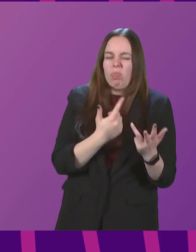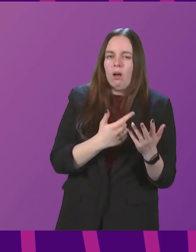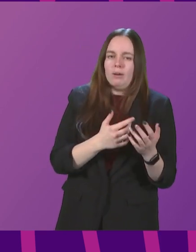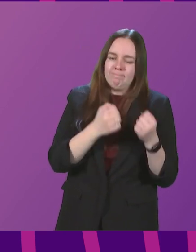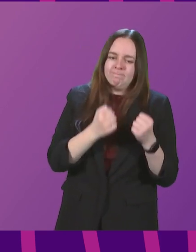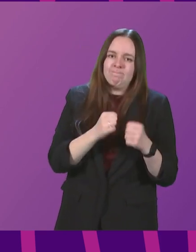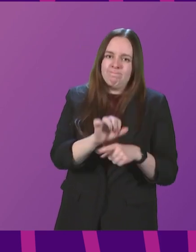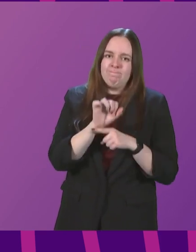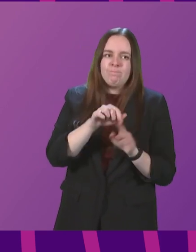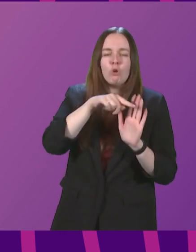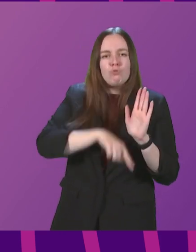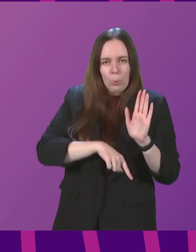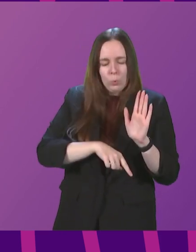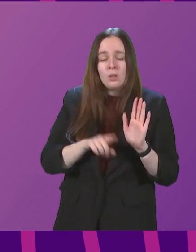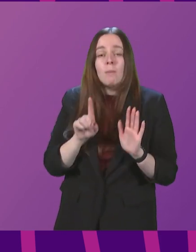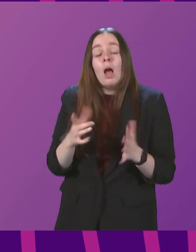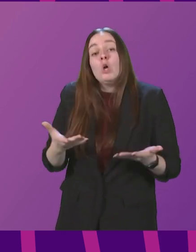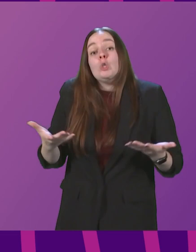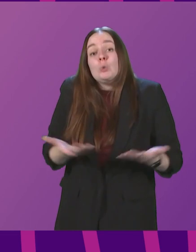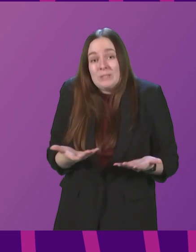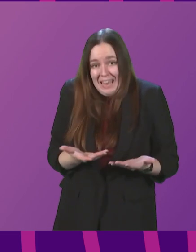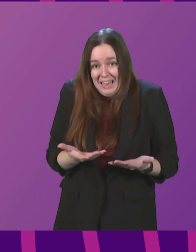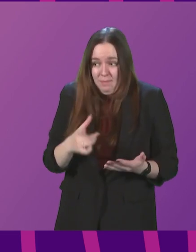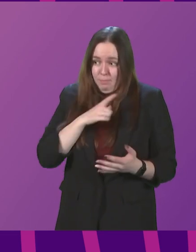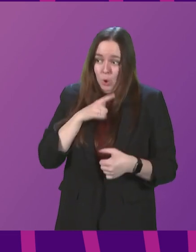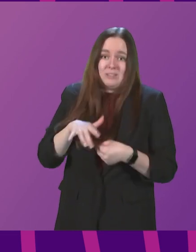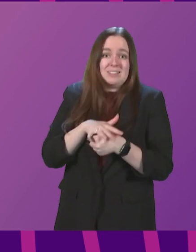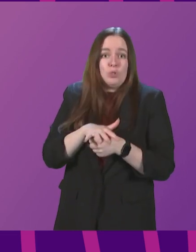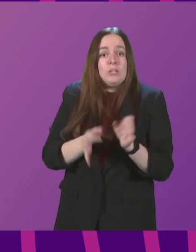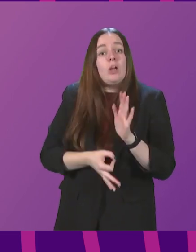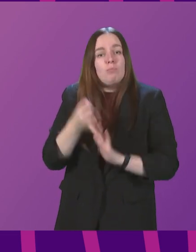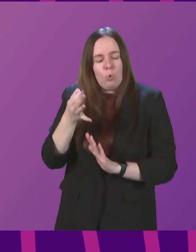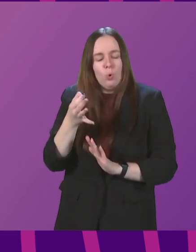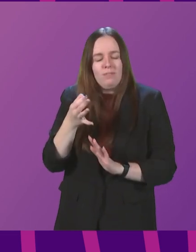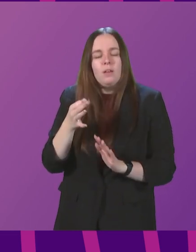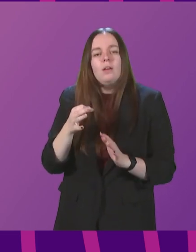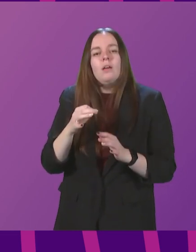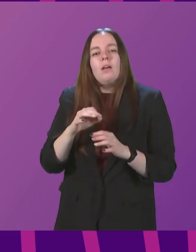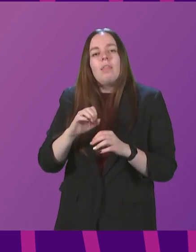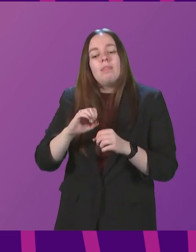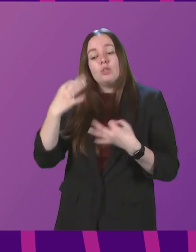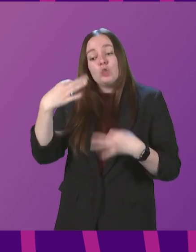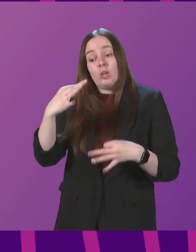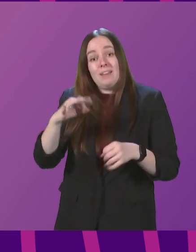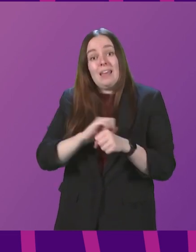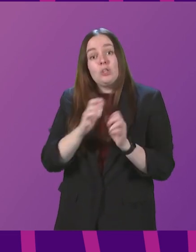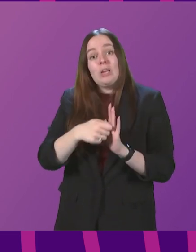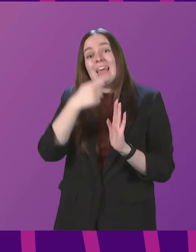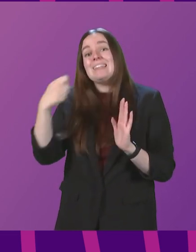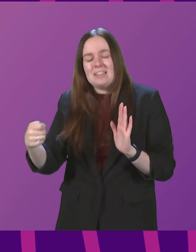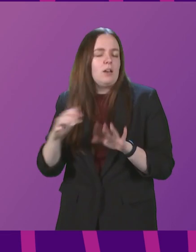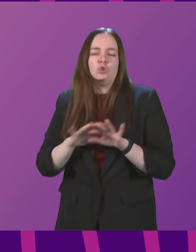measures. However, our conclusion today, given the improving situation, is that extending certification would not be